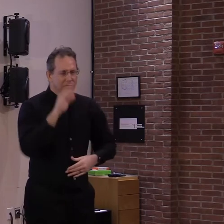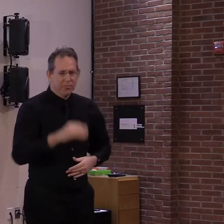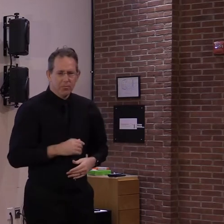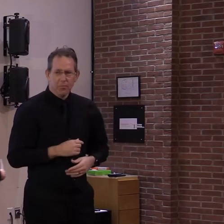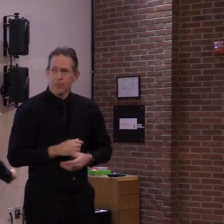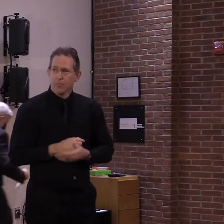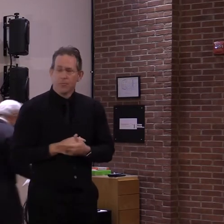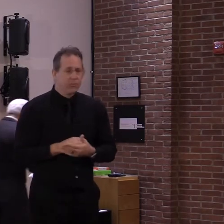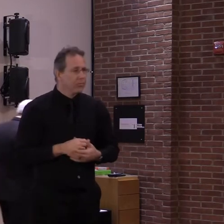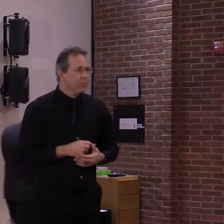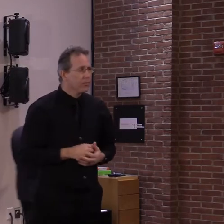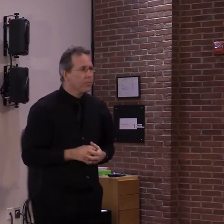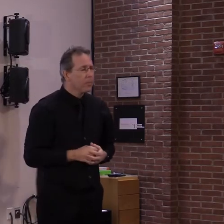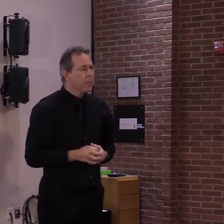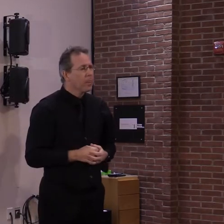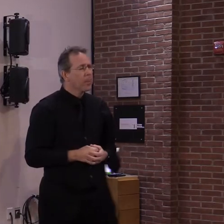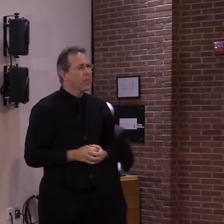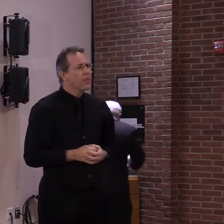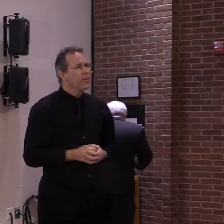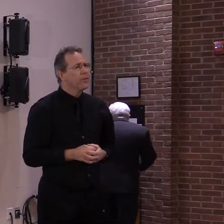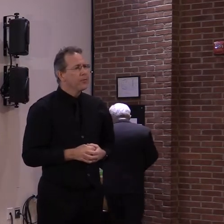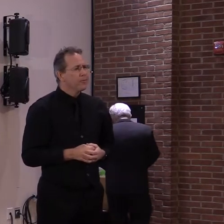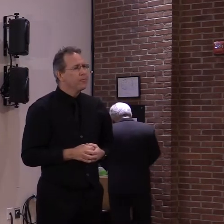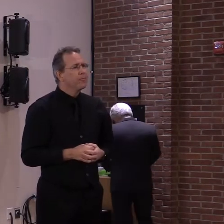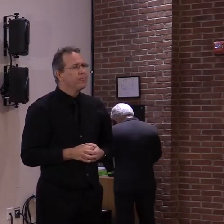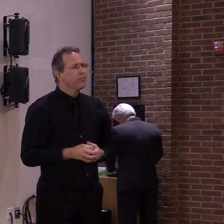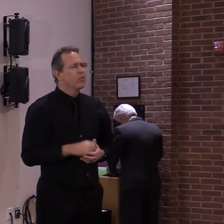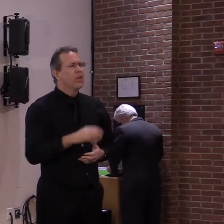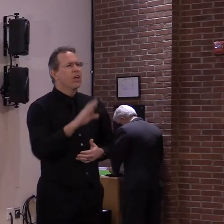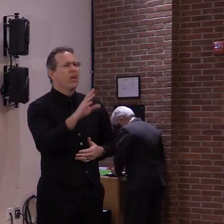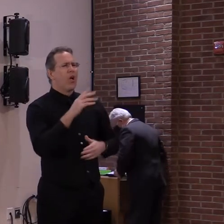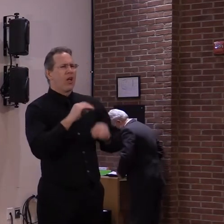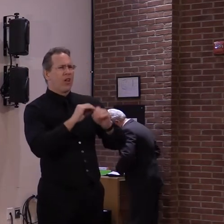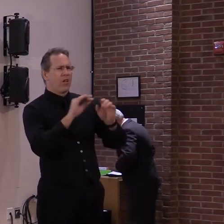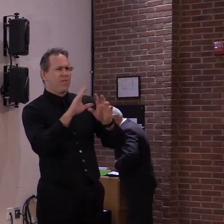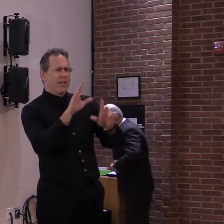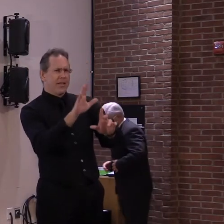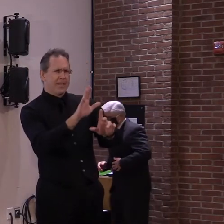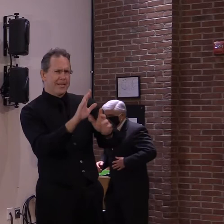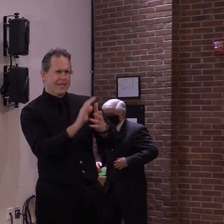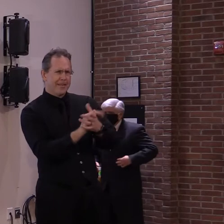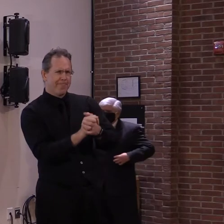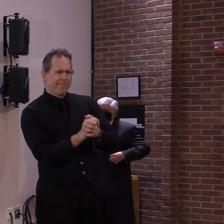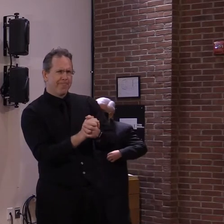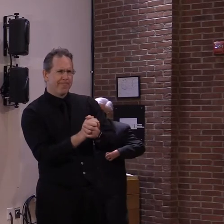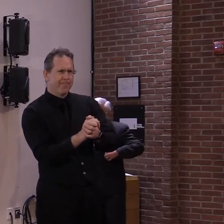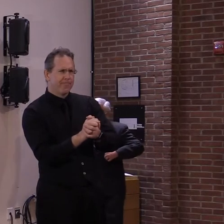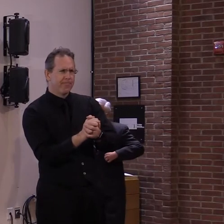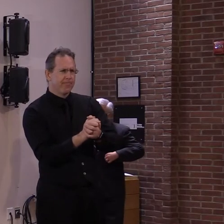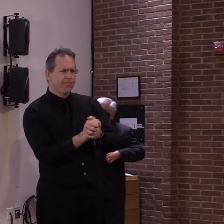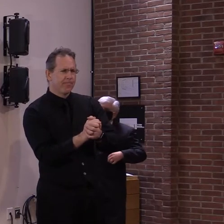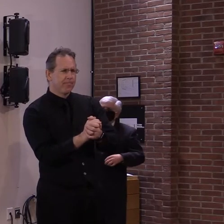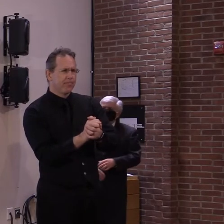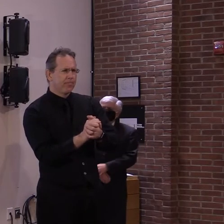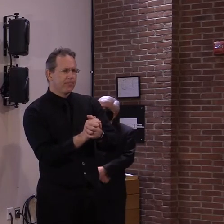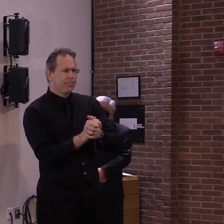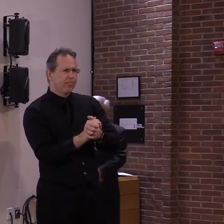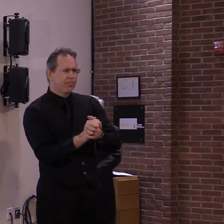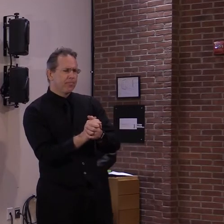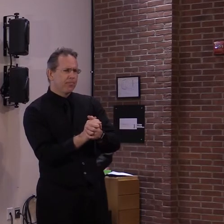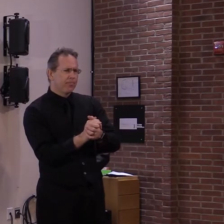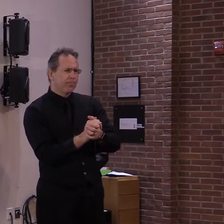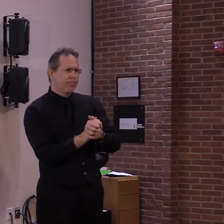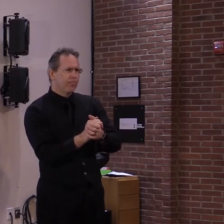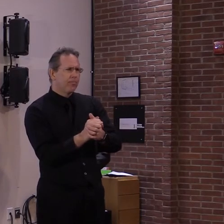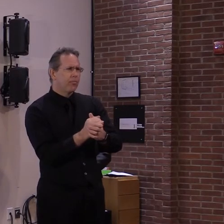Just wanted, excuse me, just wanted to clear up, uh, when we were talking about, uh, health equity